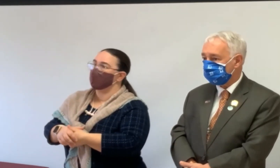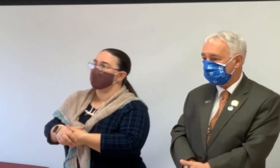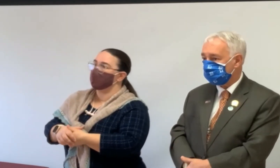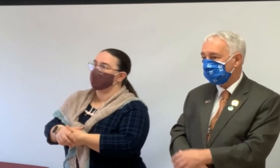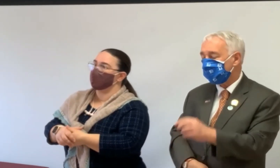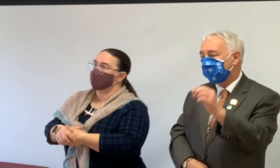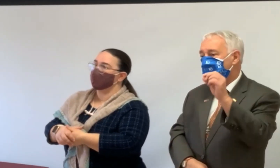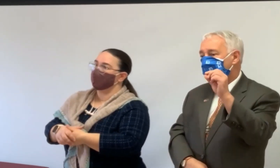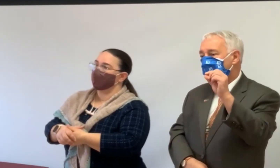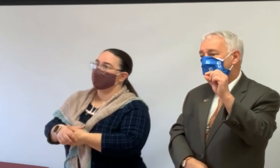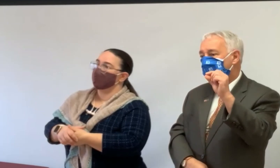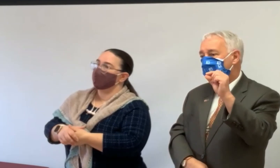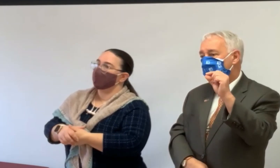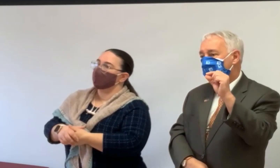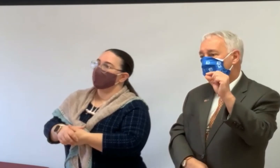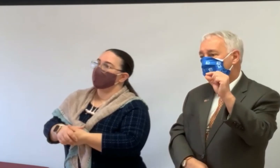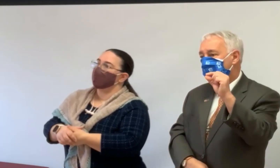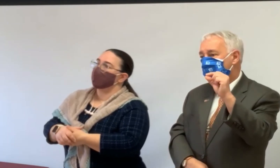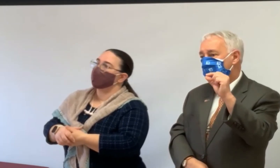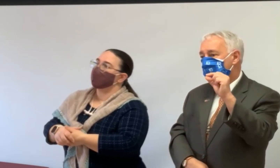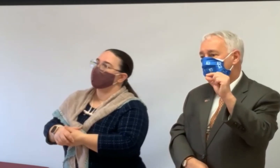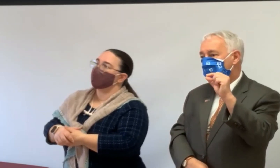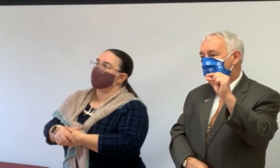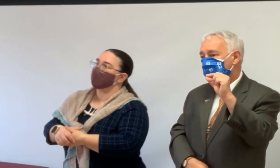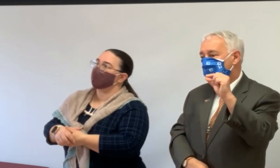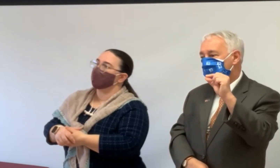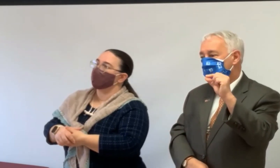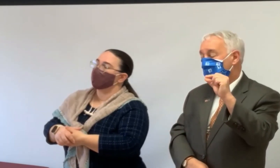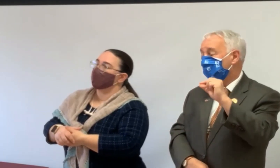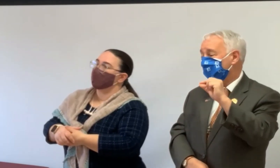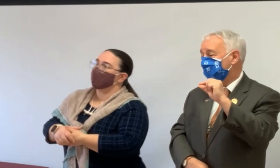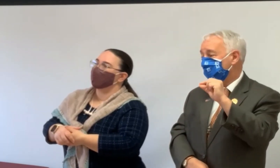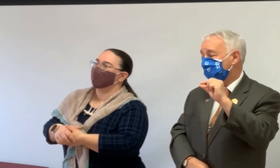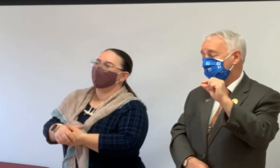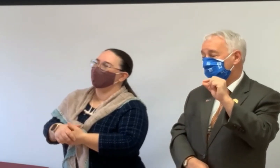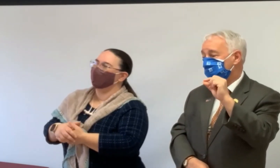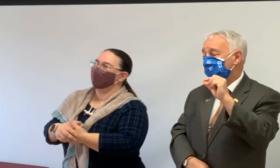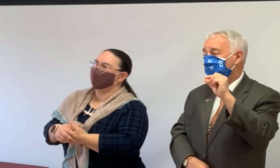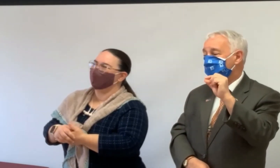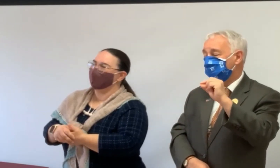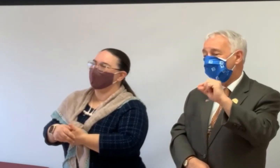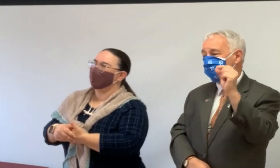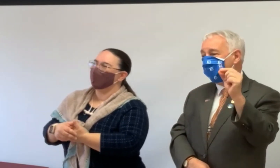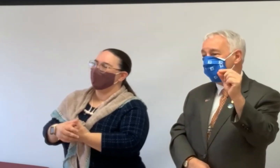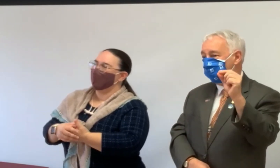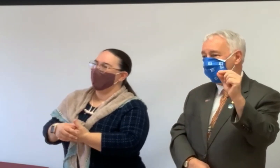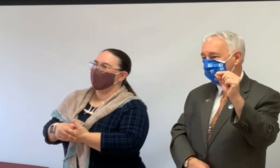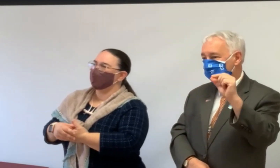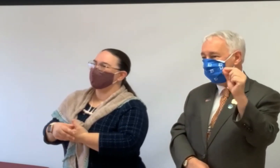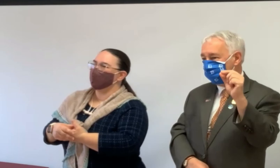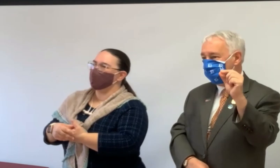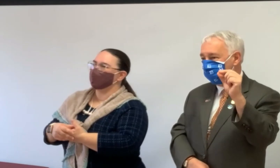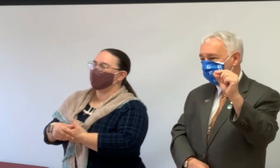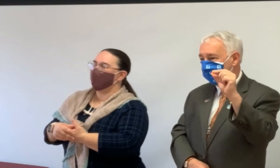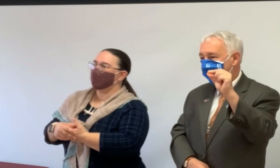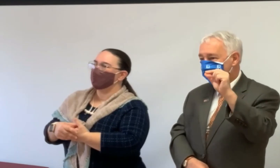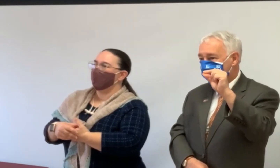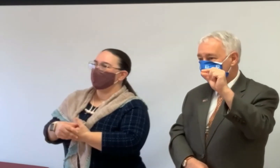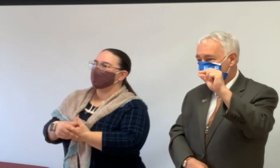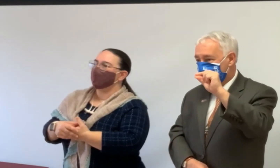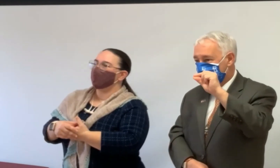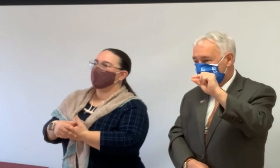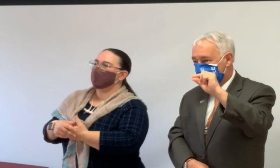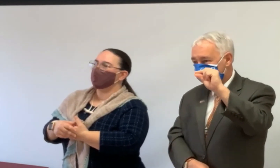as you make these decisions. Are you all backed by the Better Business Bureau? Oh, that's a good question. You don't get backed by the Better Business Bureau.